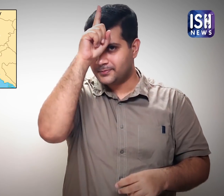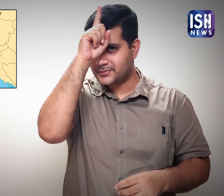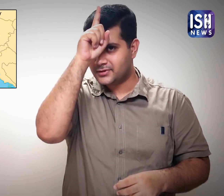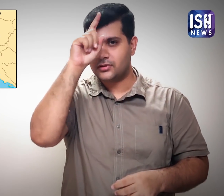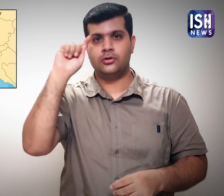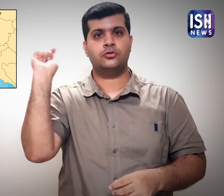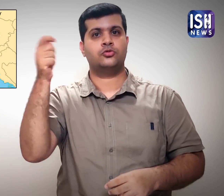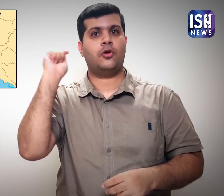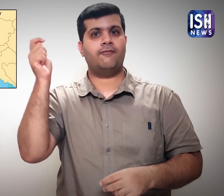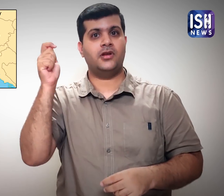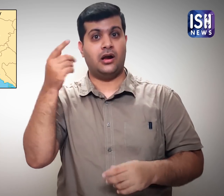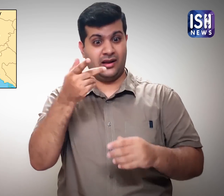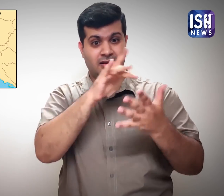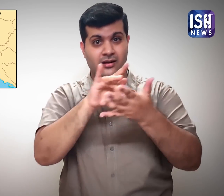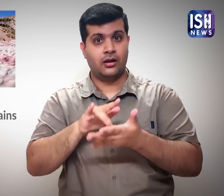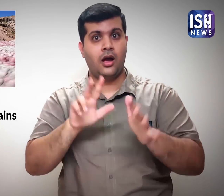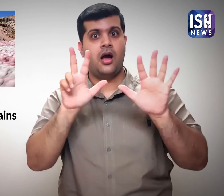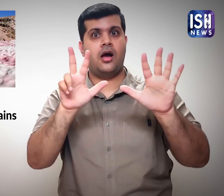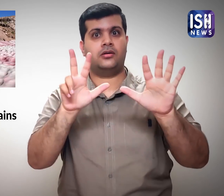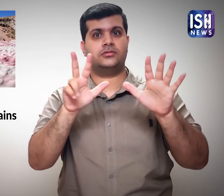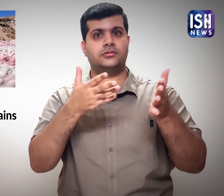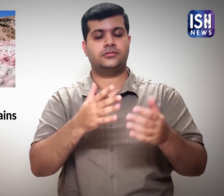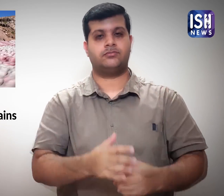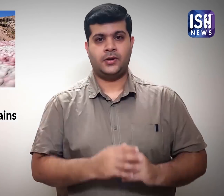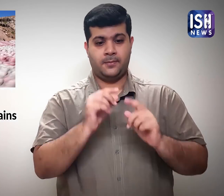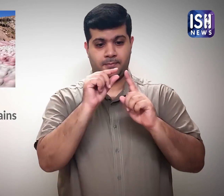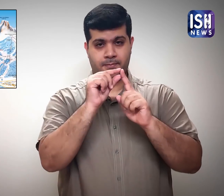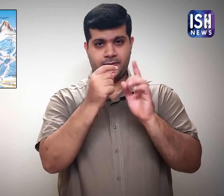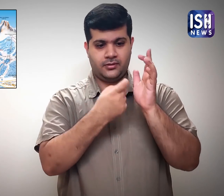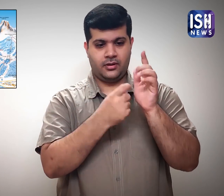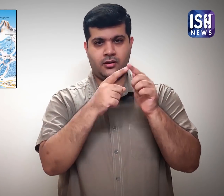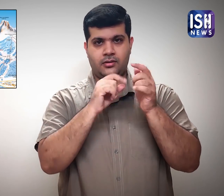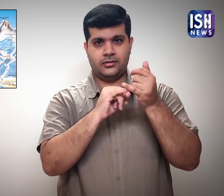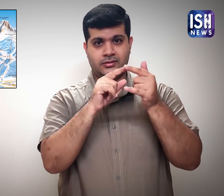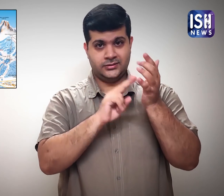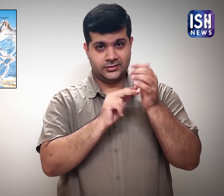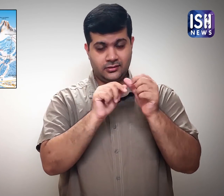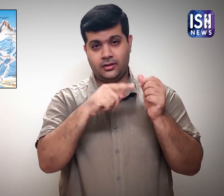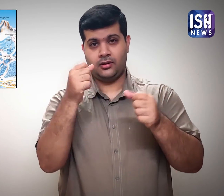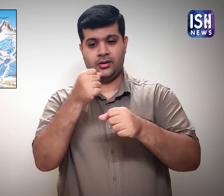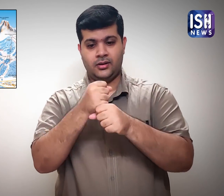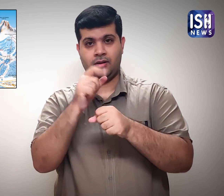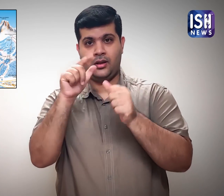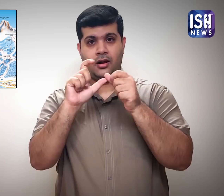Germany, and Slovenia. The Prasena Glacier